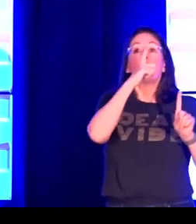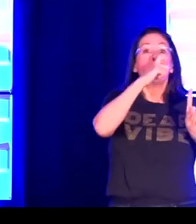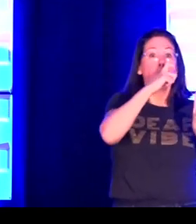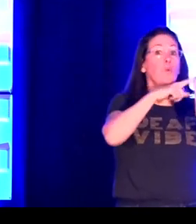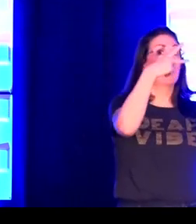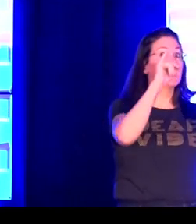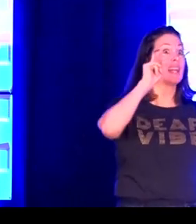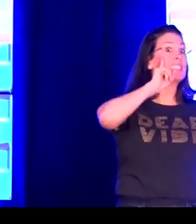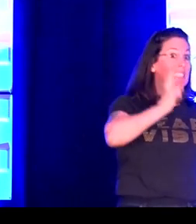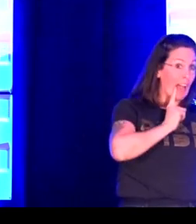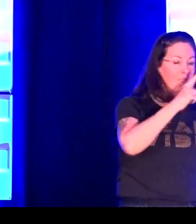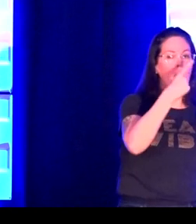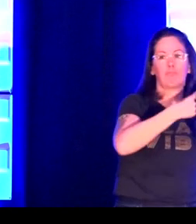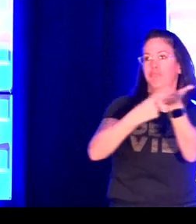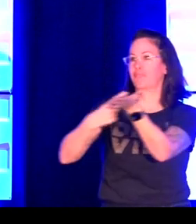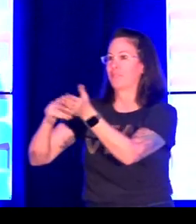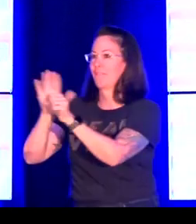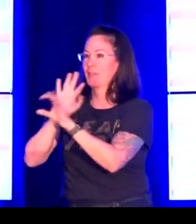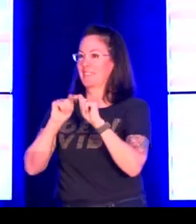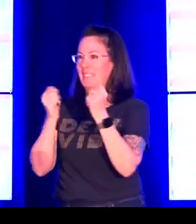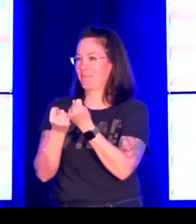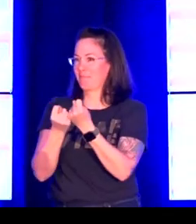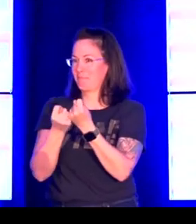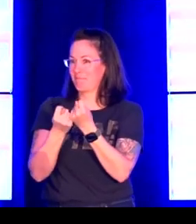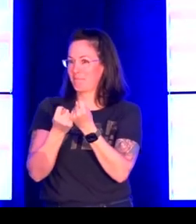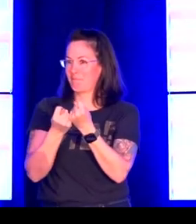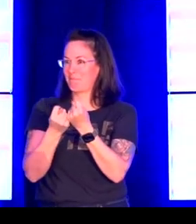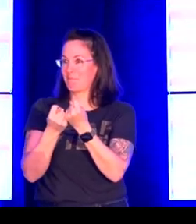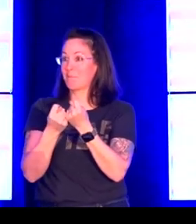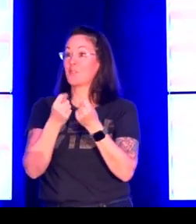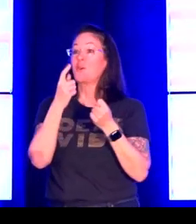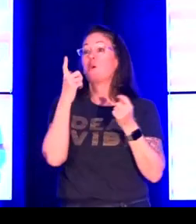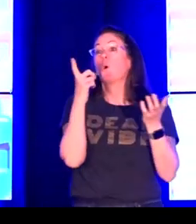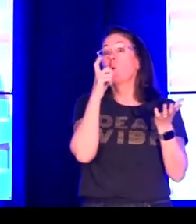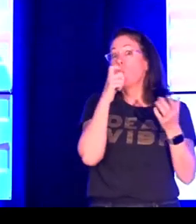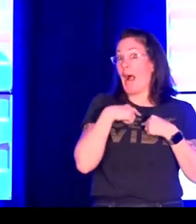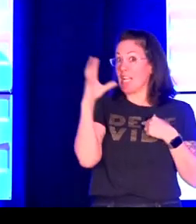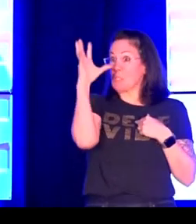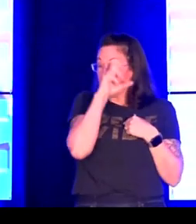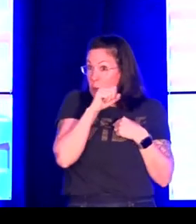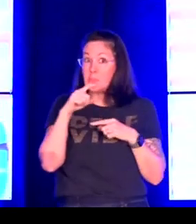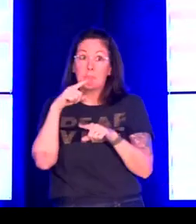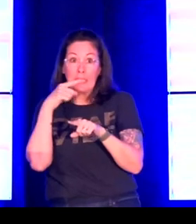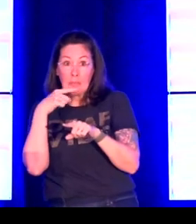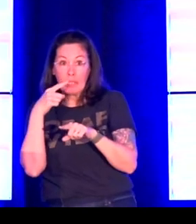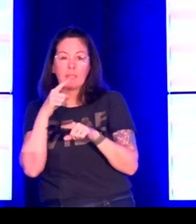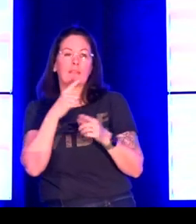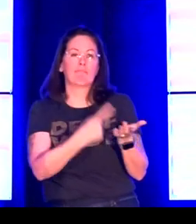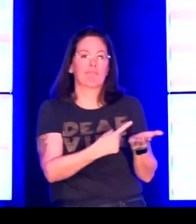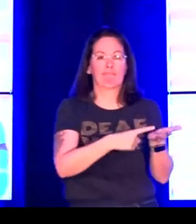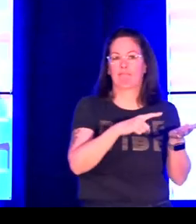a few mentioned oh yes the primary investigator is deaf and those that had that